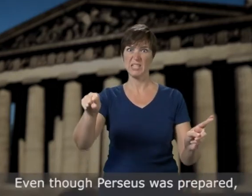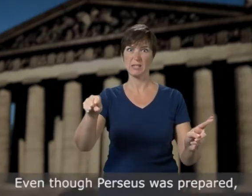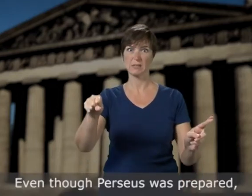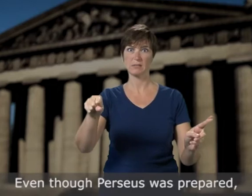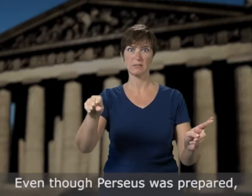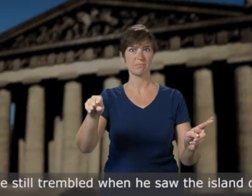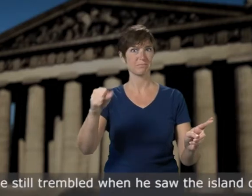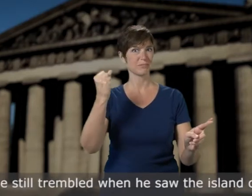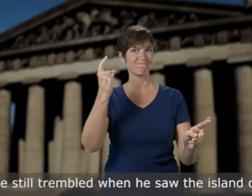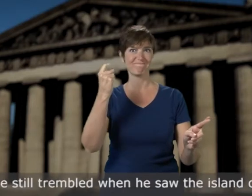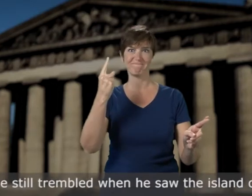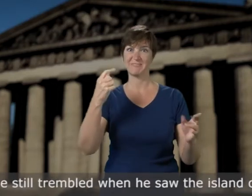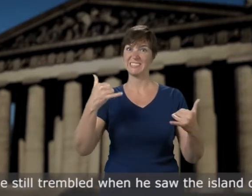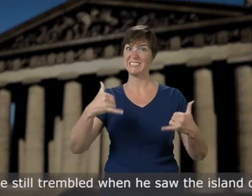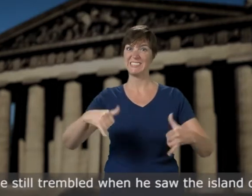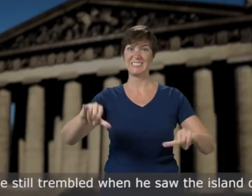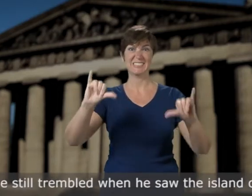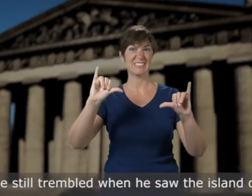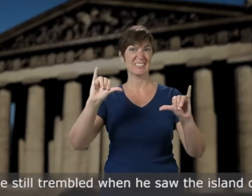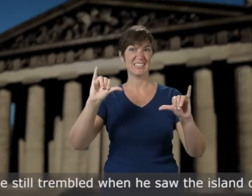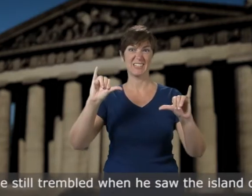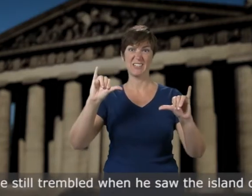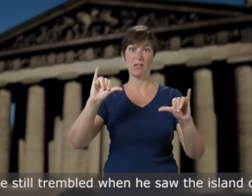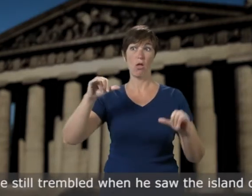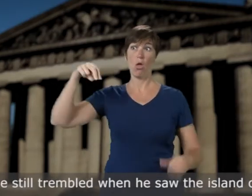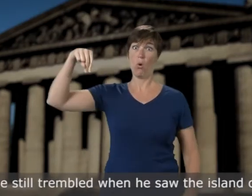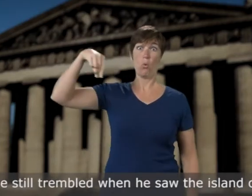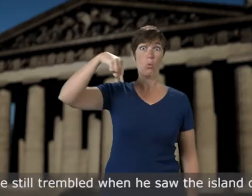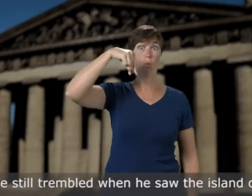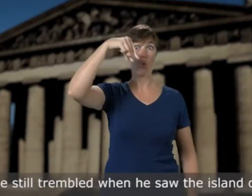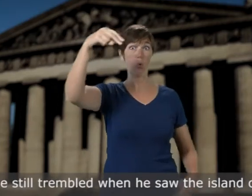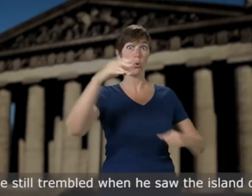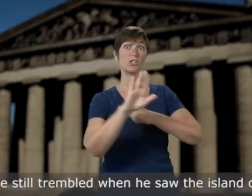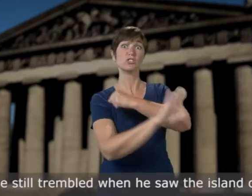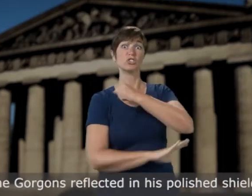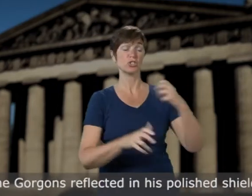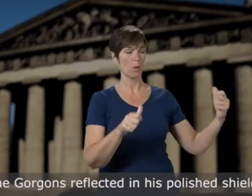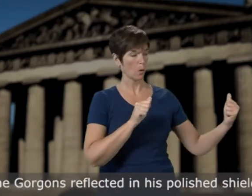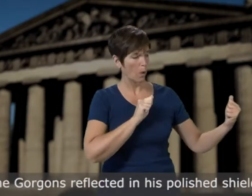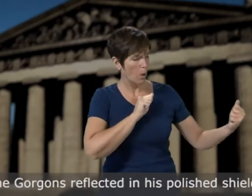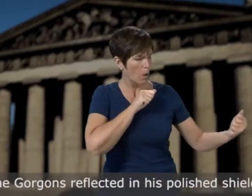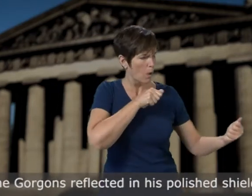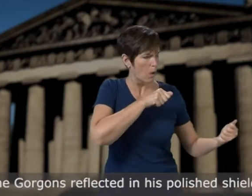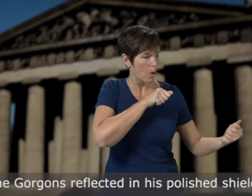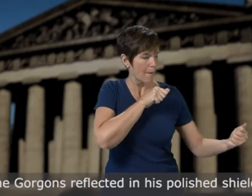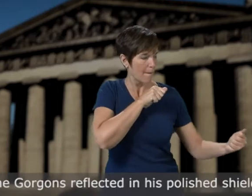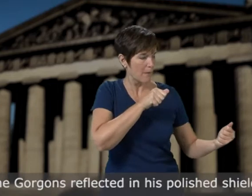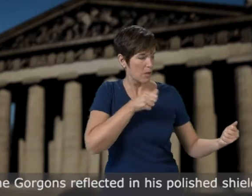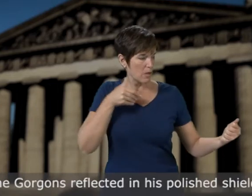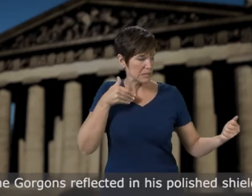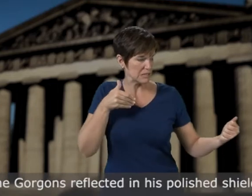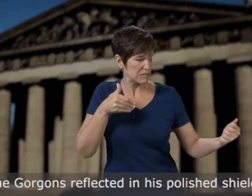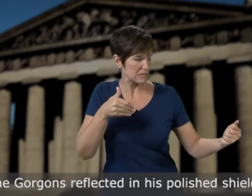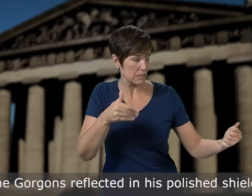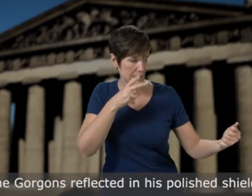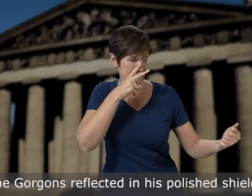he still trembled when he saw the island of the gorgons reflected in his polished